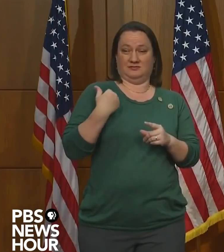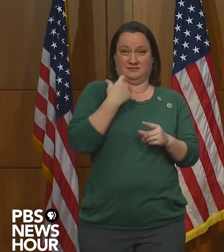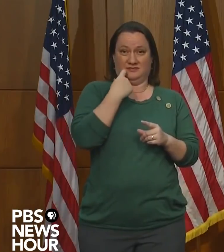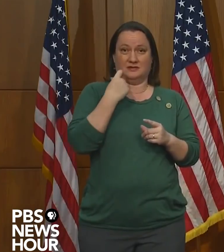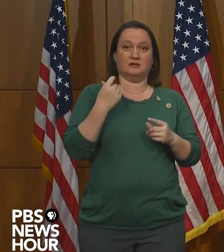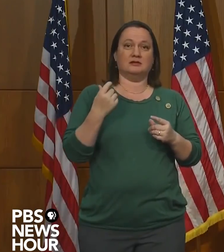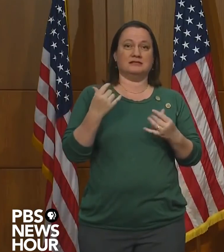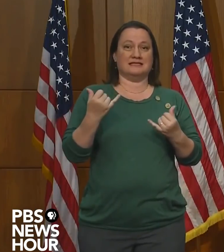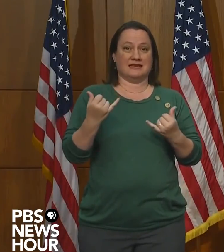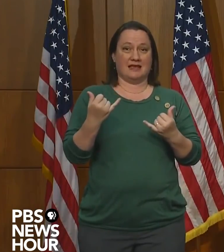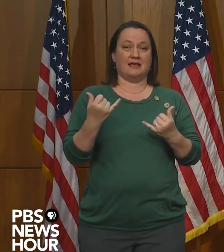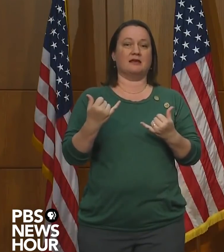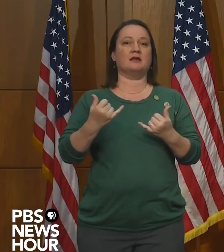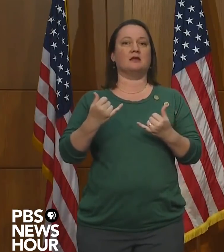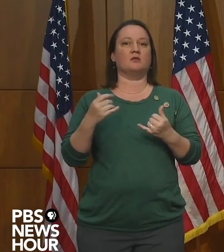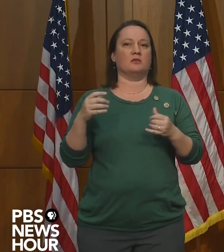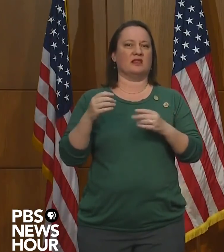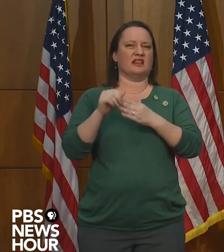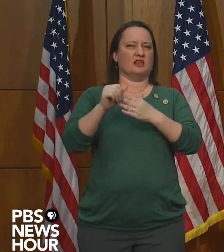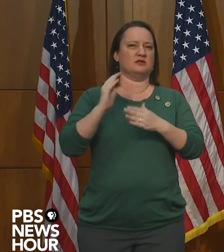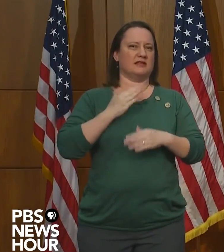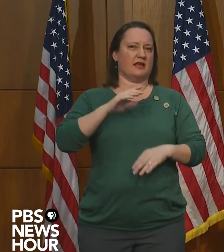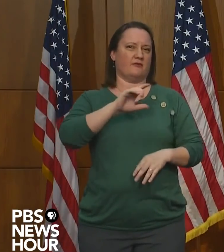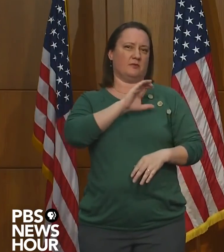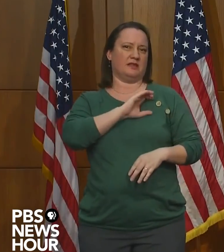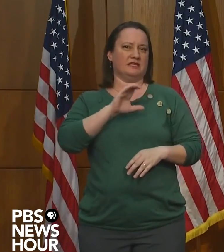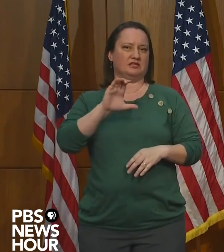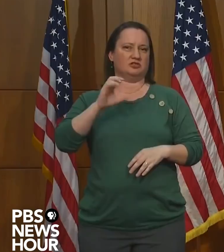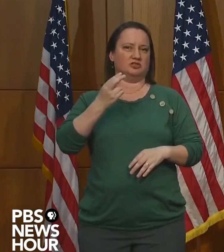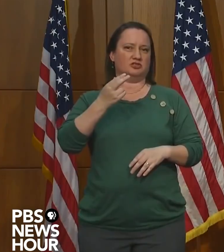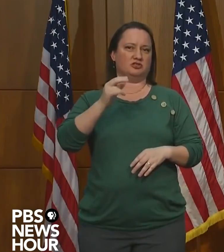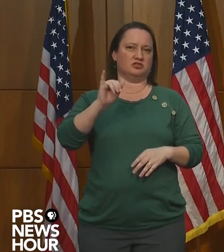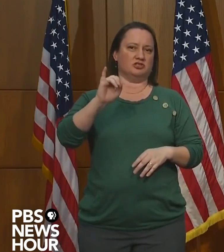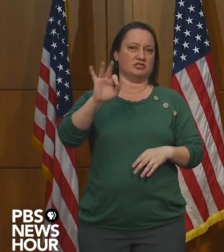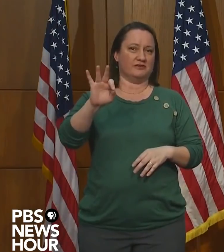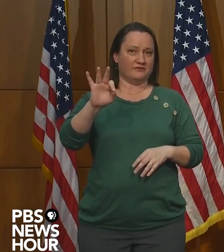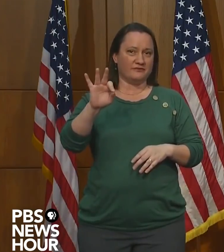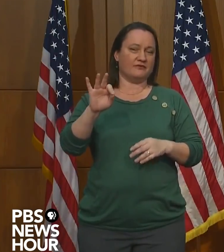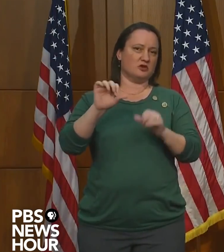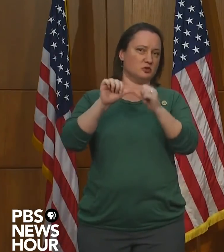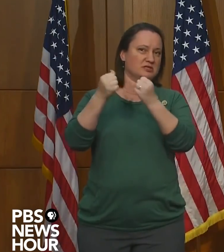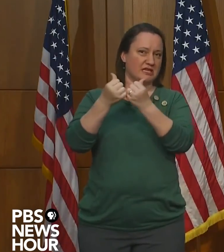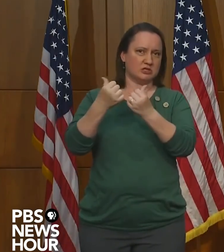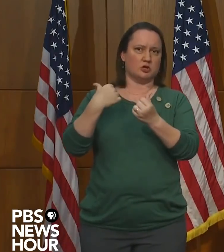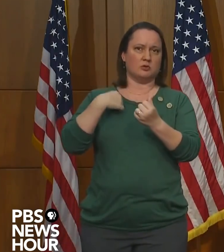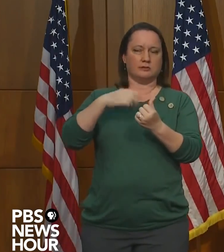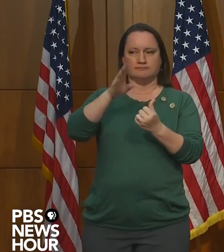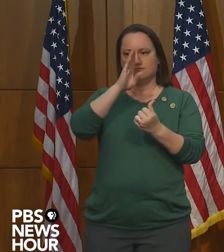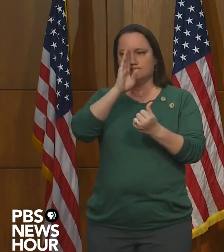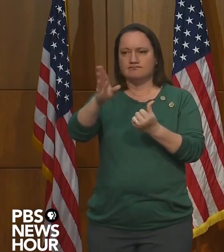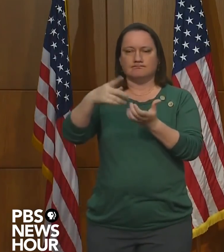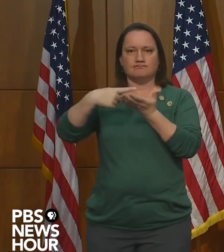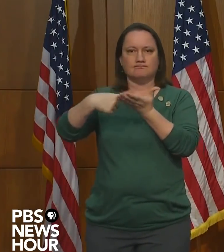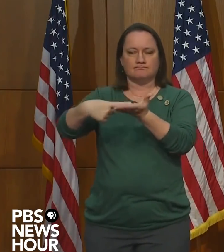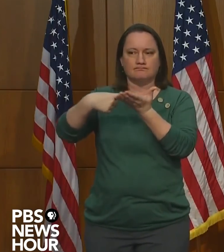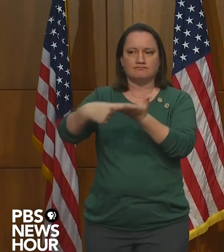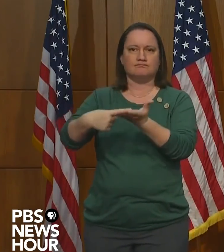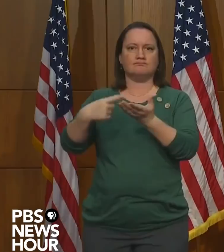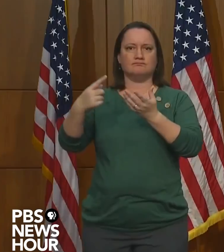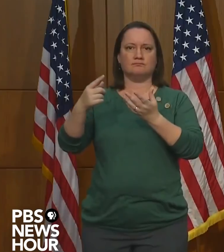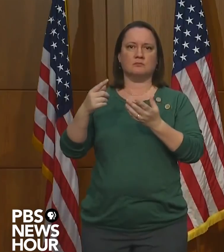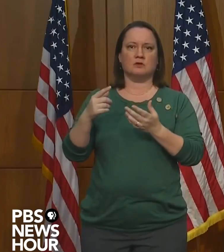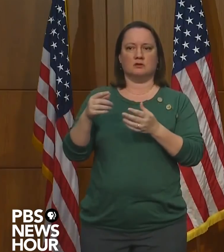association. We had a very frank discussion about the pain that so many Americans are feeling